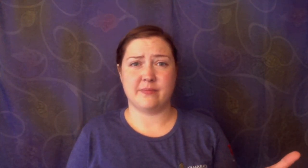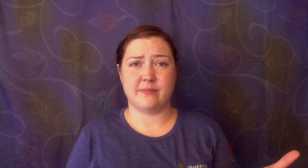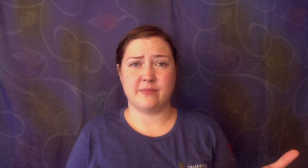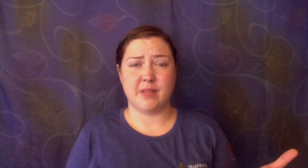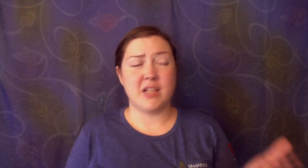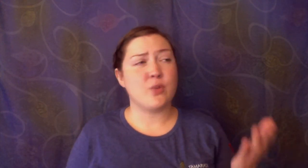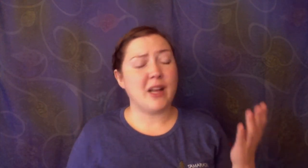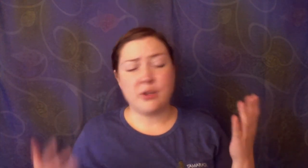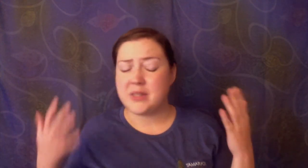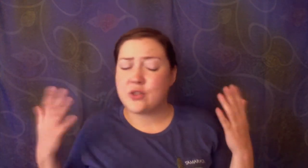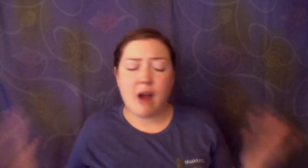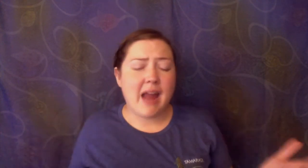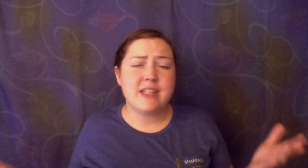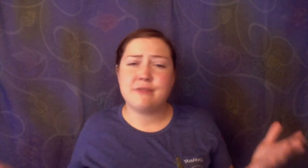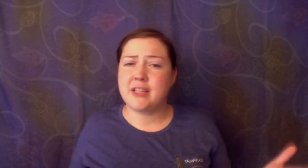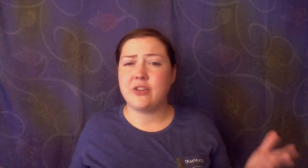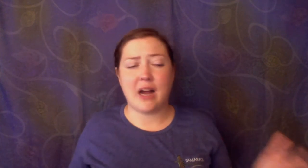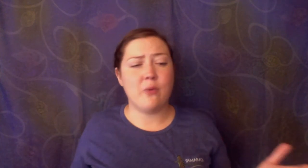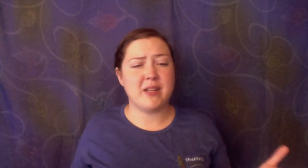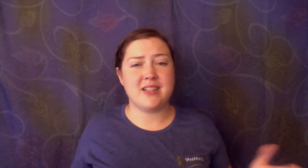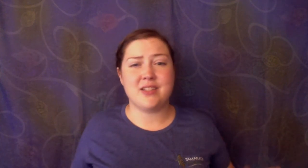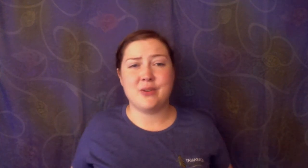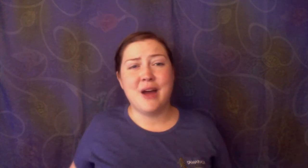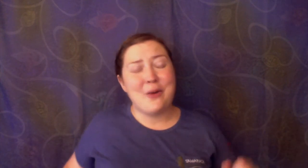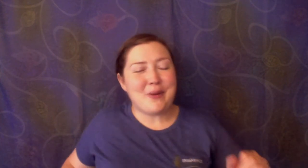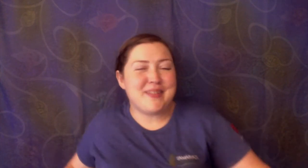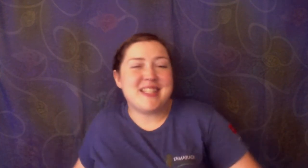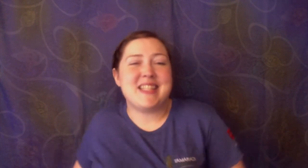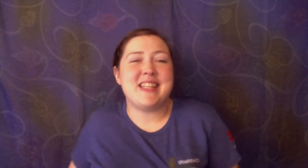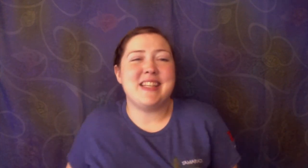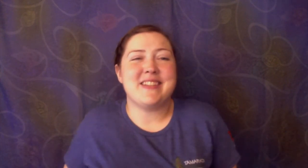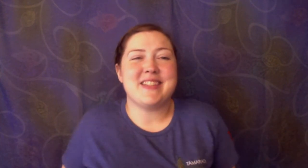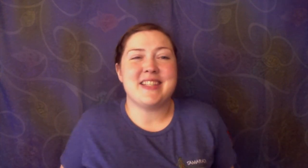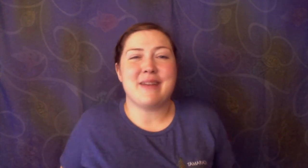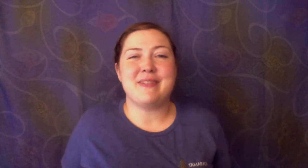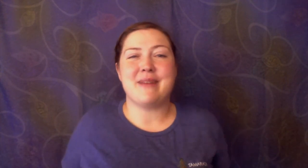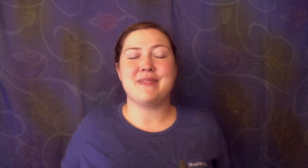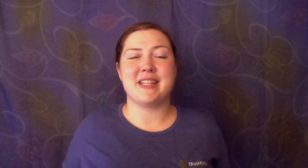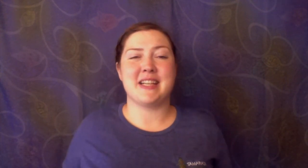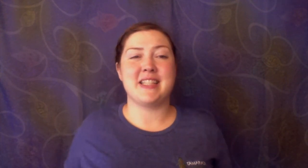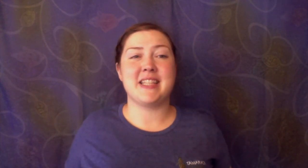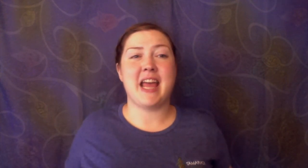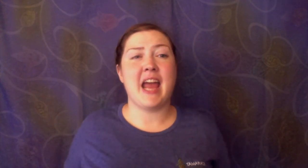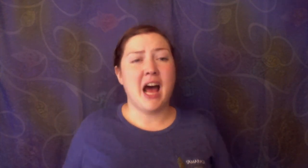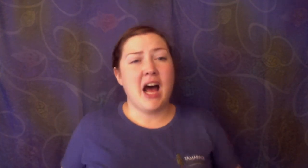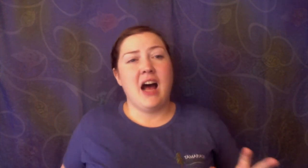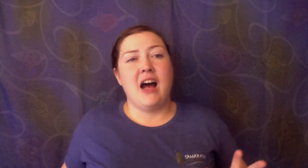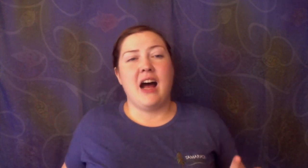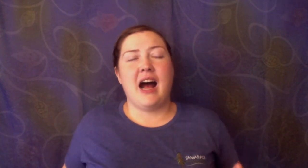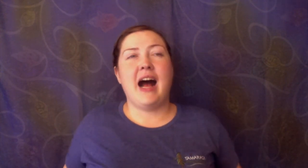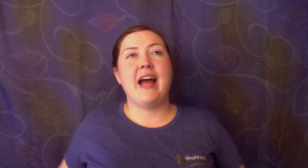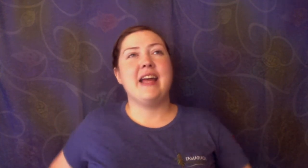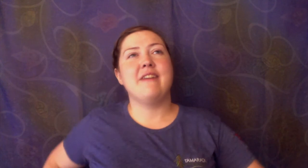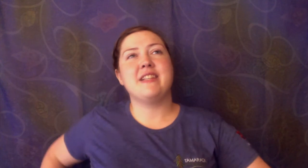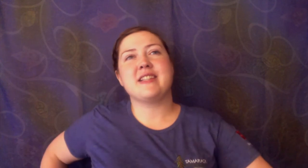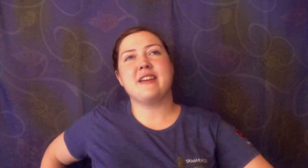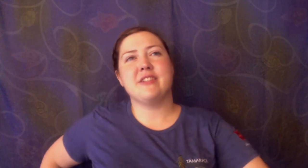Swallow was trying to figure out what to do when mosquito stepped up to say, I have discovered the